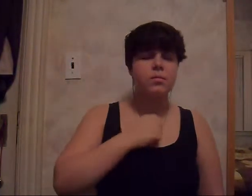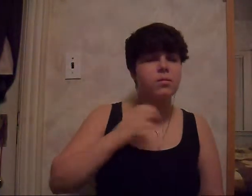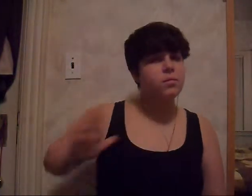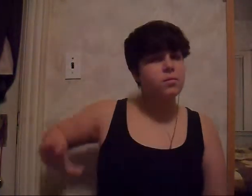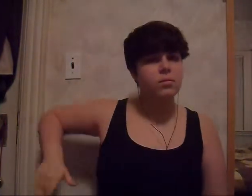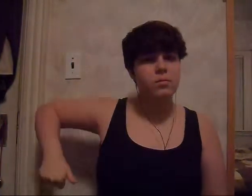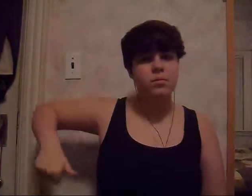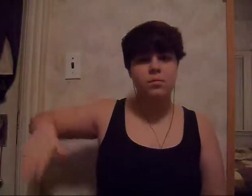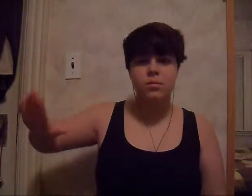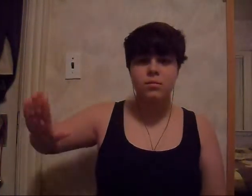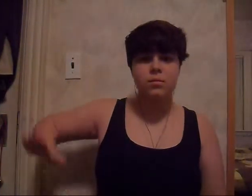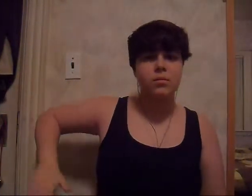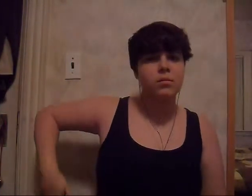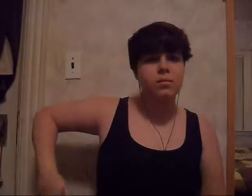It's too late